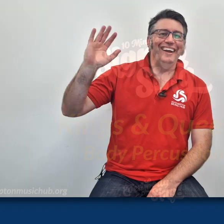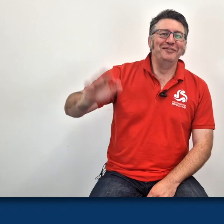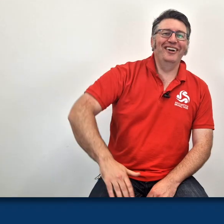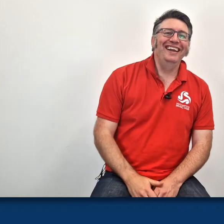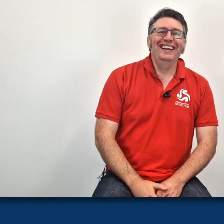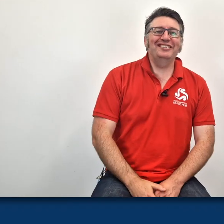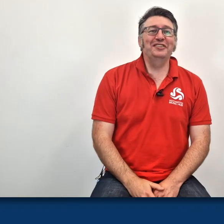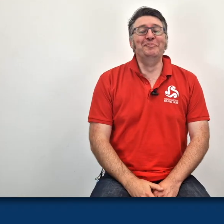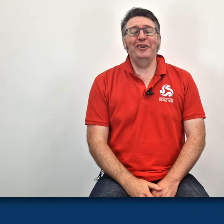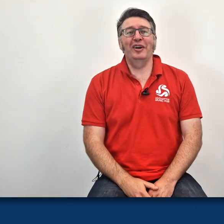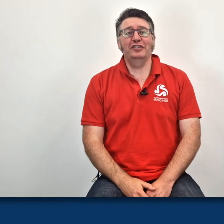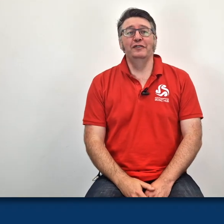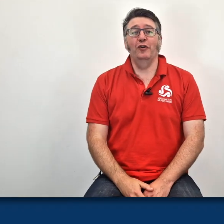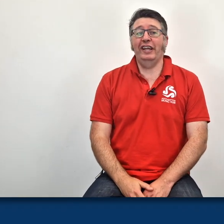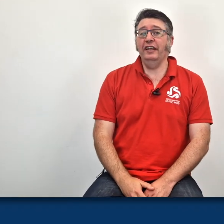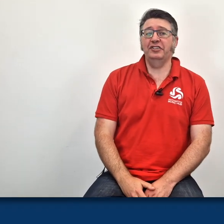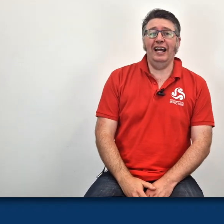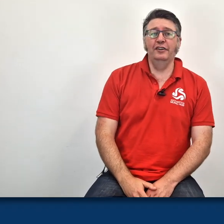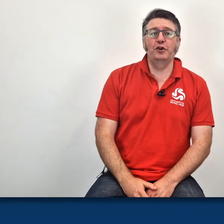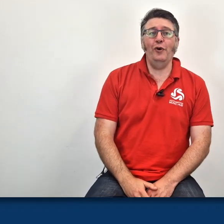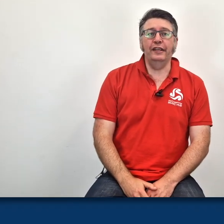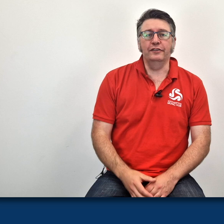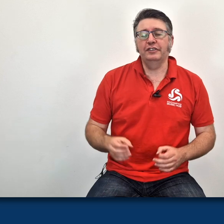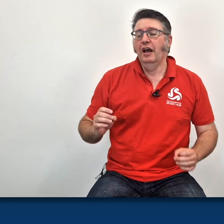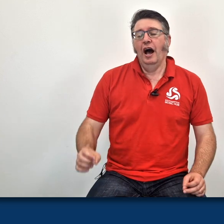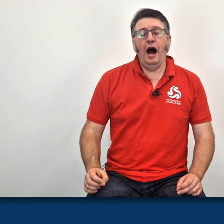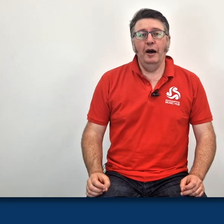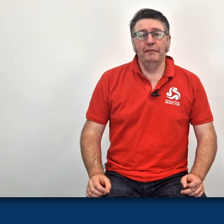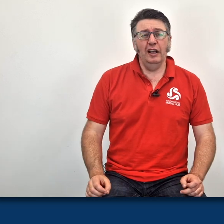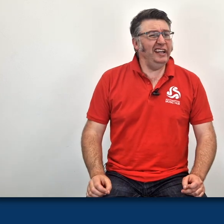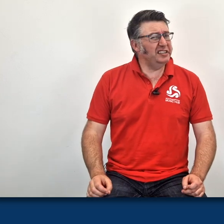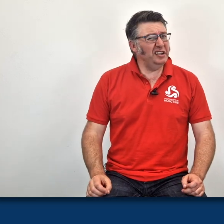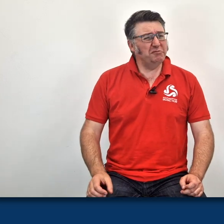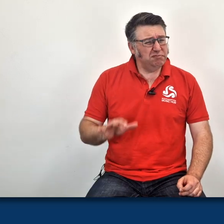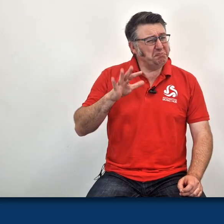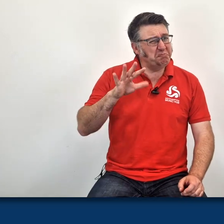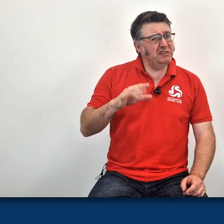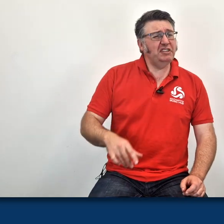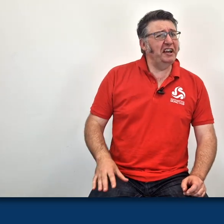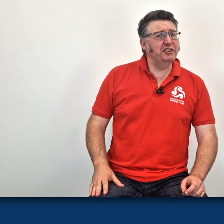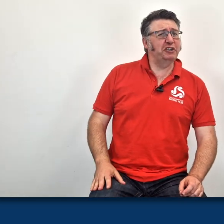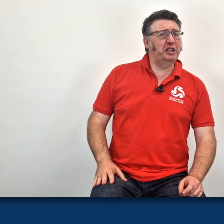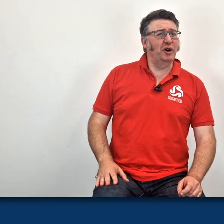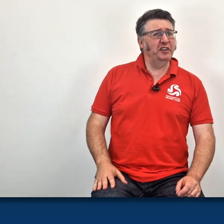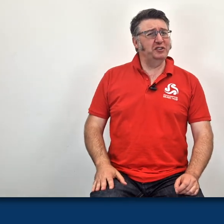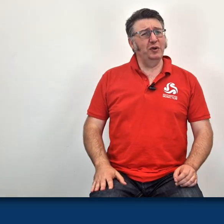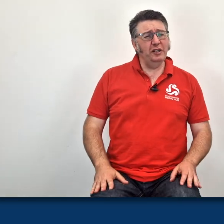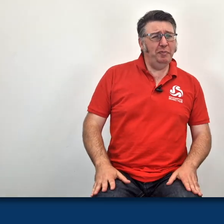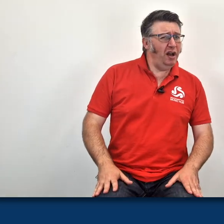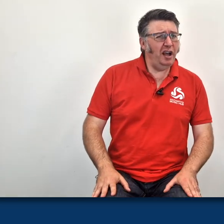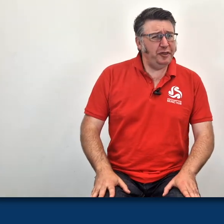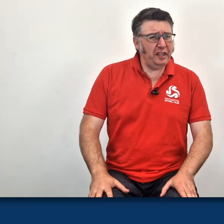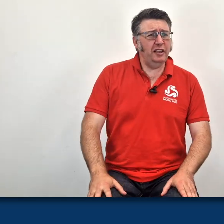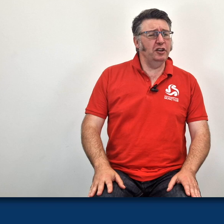Hi everybody, let's do some body percussion for kings and queens. It's a slightly tricky one this